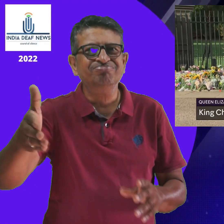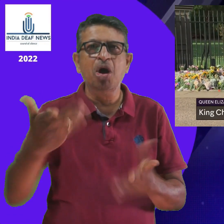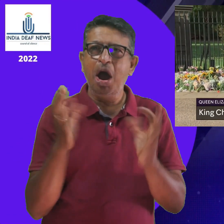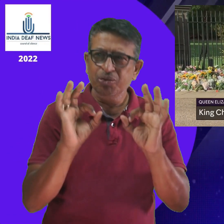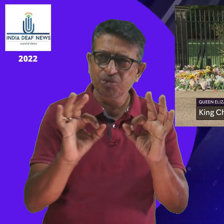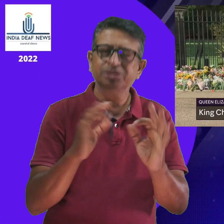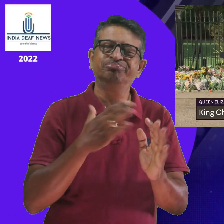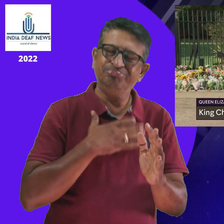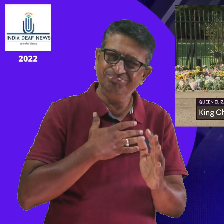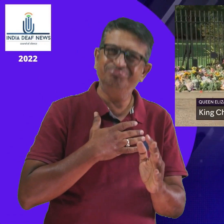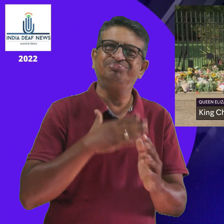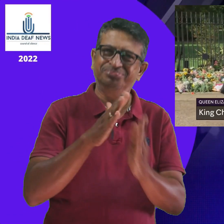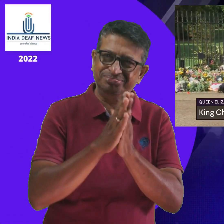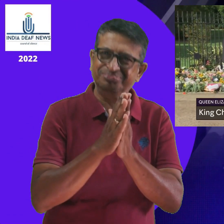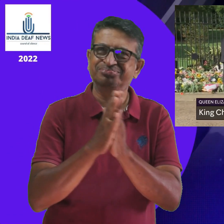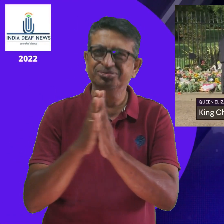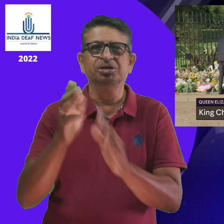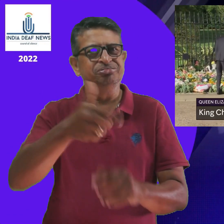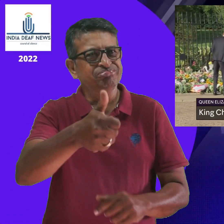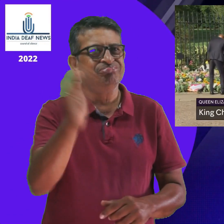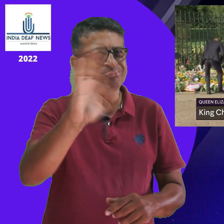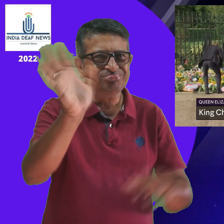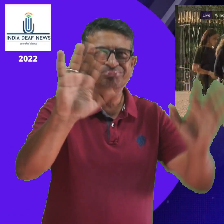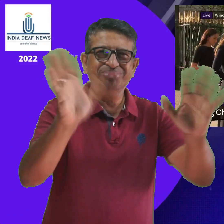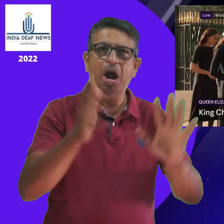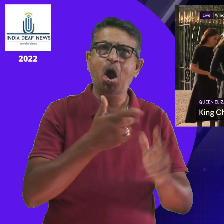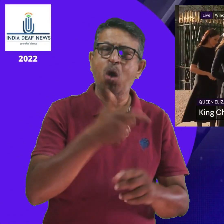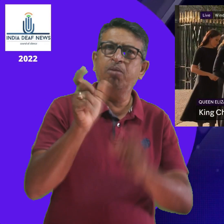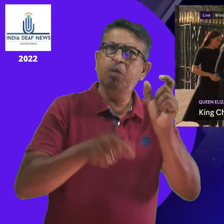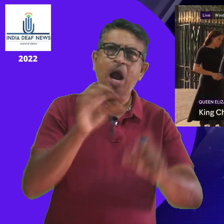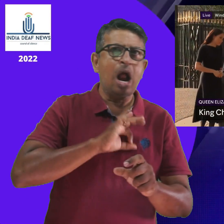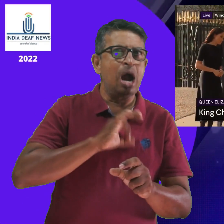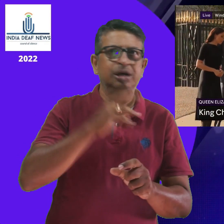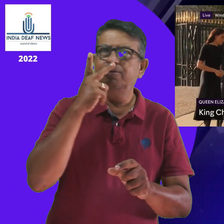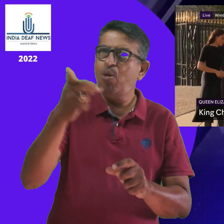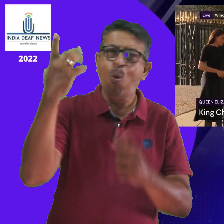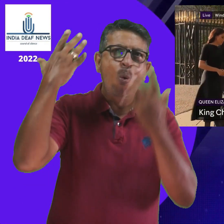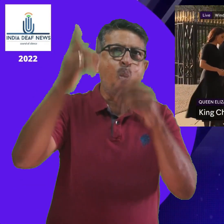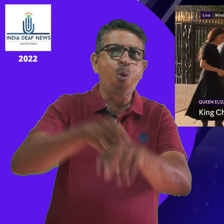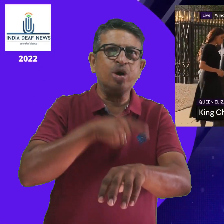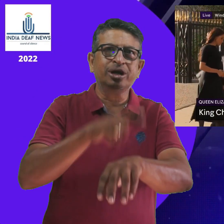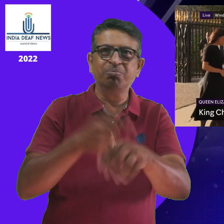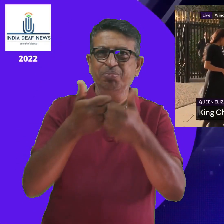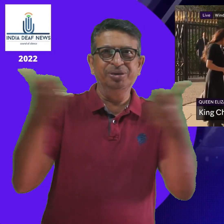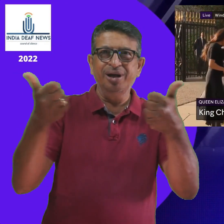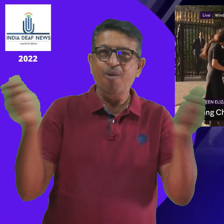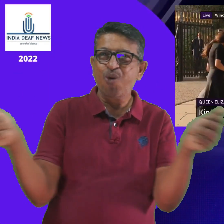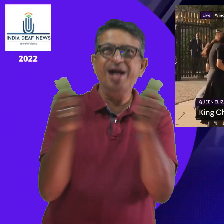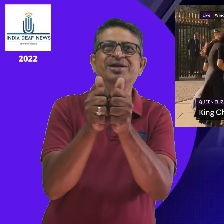his grandmother in which he said that the world had lost an extraordinary leader. So much will be said in the days ahead about